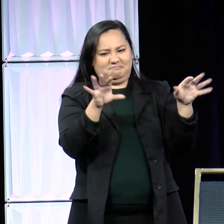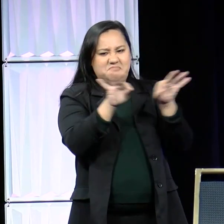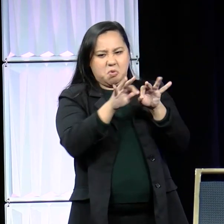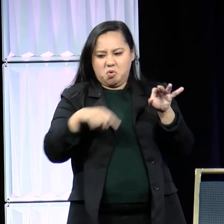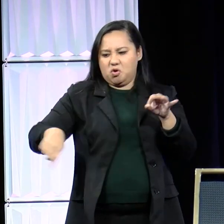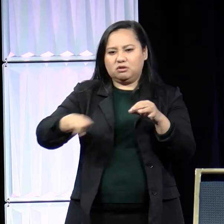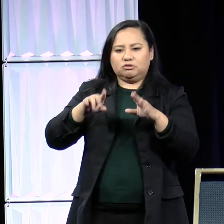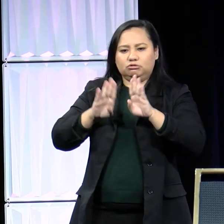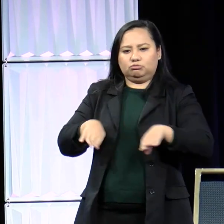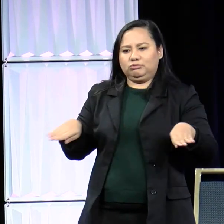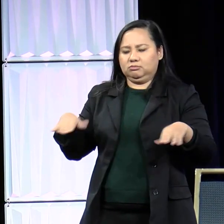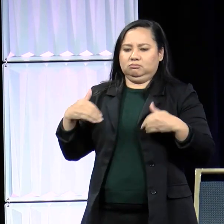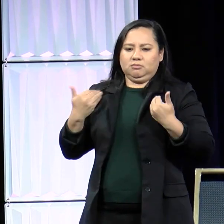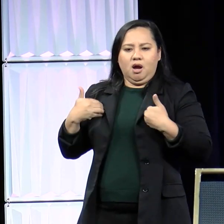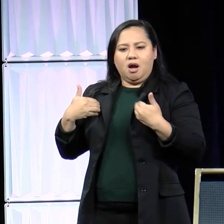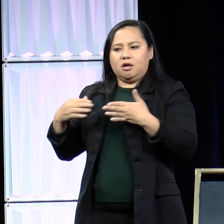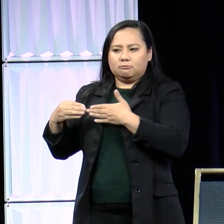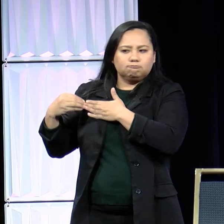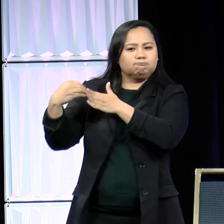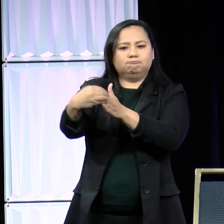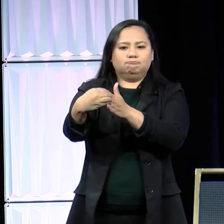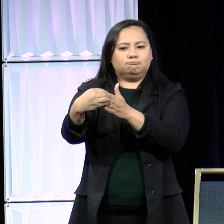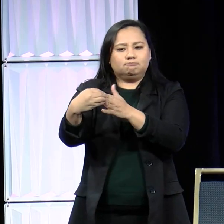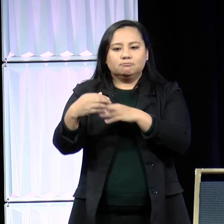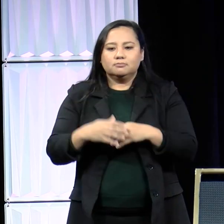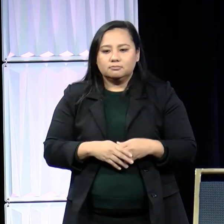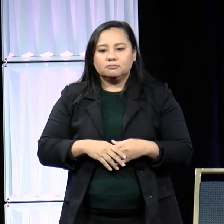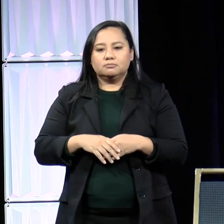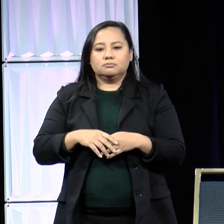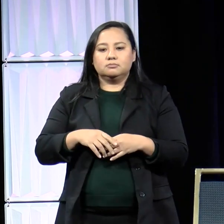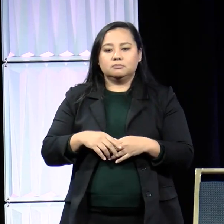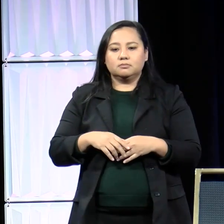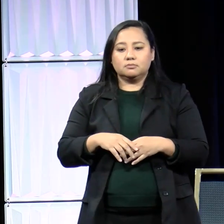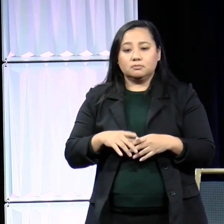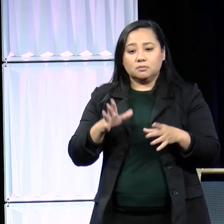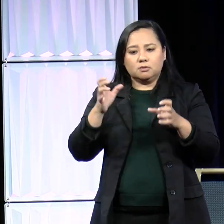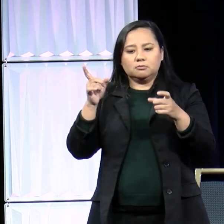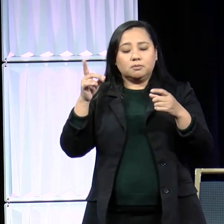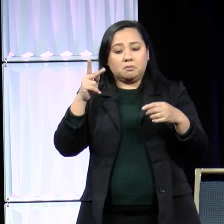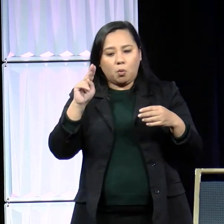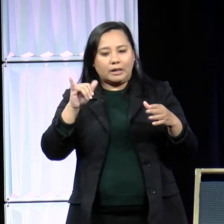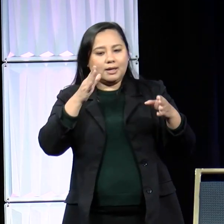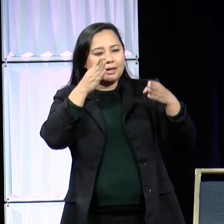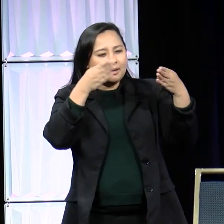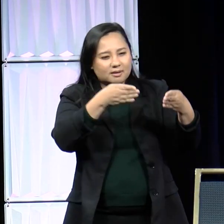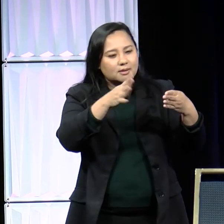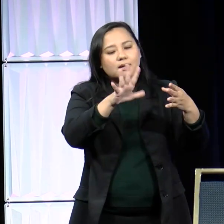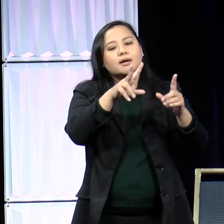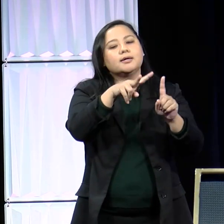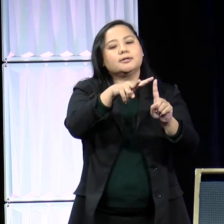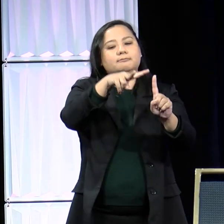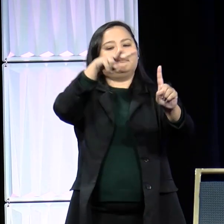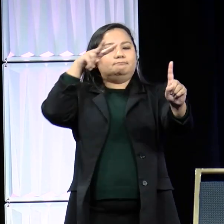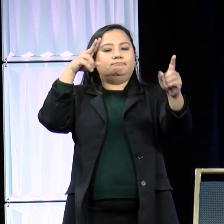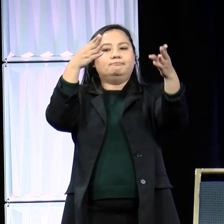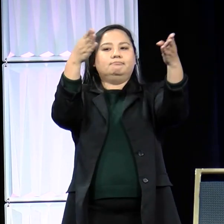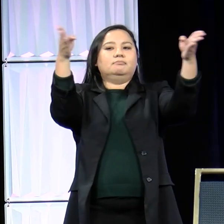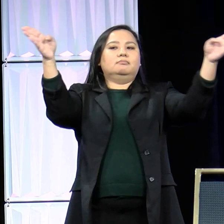Pony is a big picture thinker. I like, I like, I like big picture thinking. Whose activist practices love.